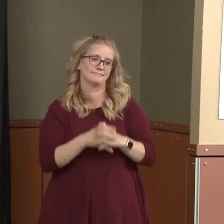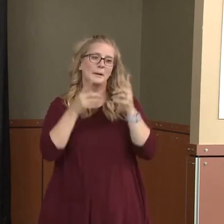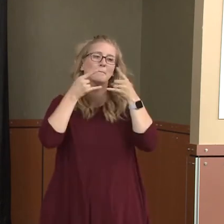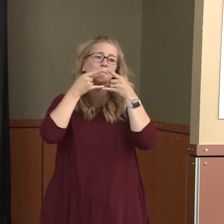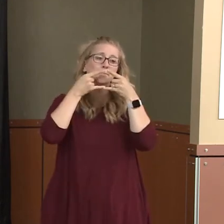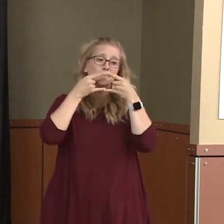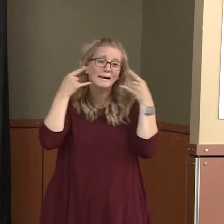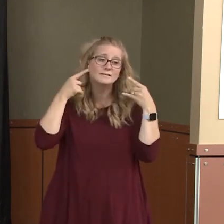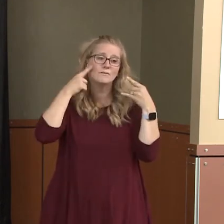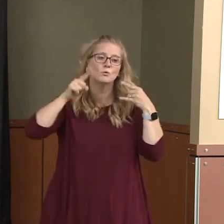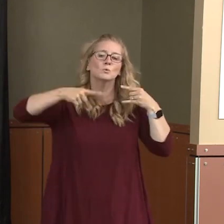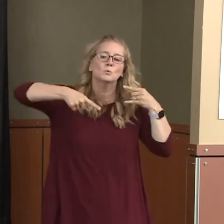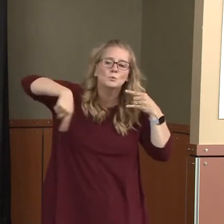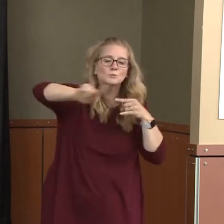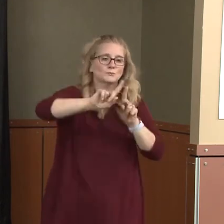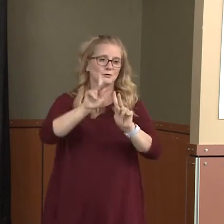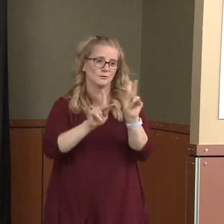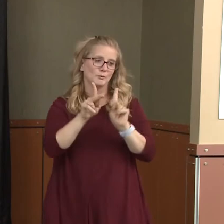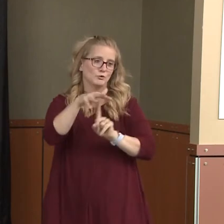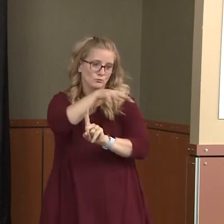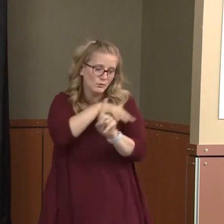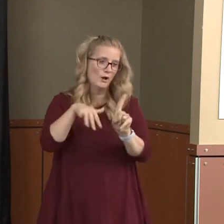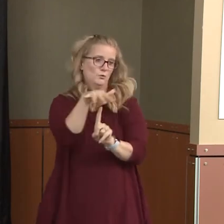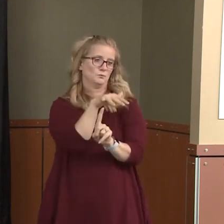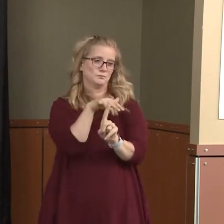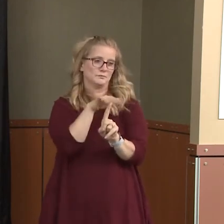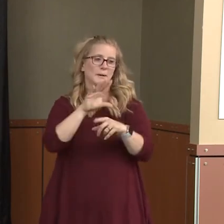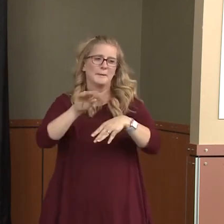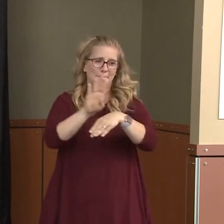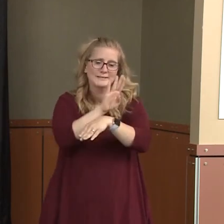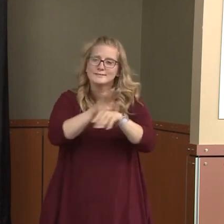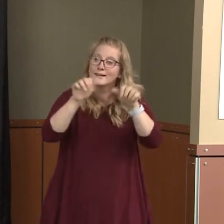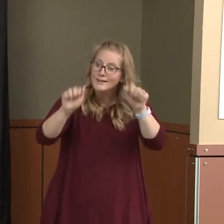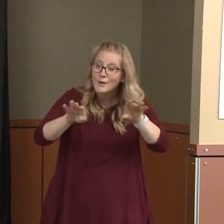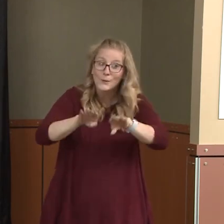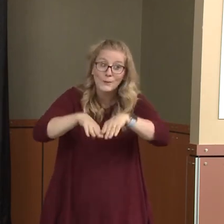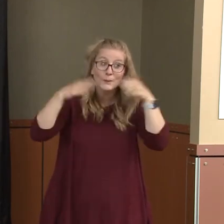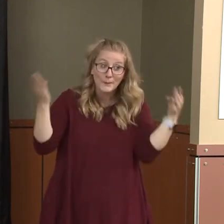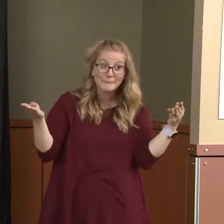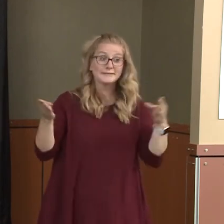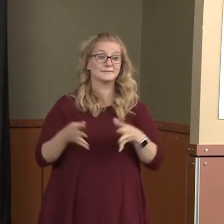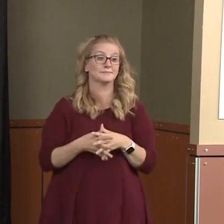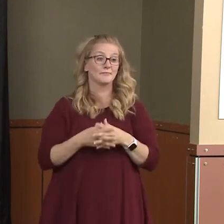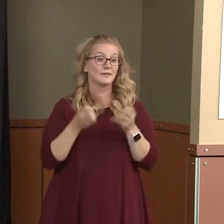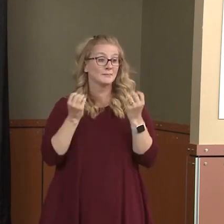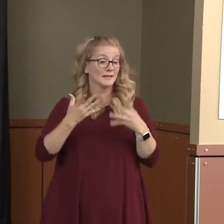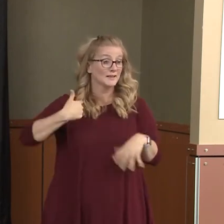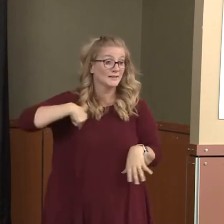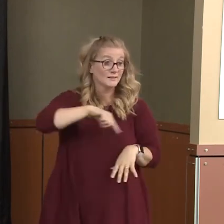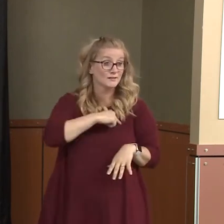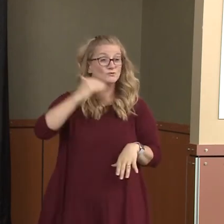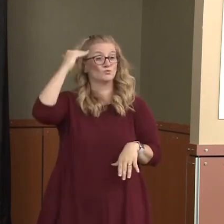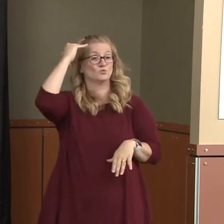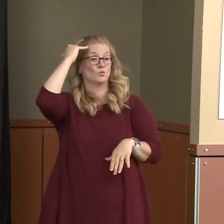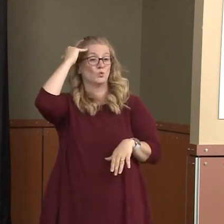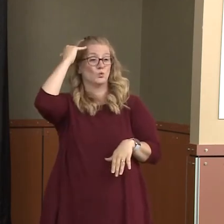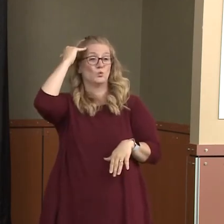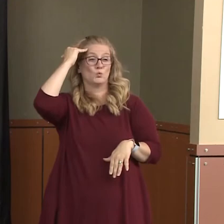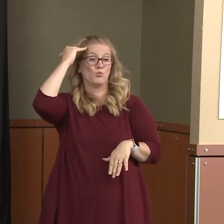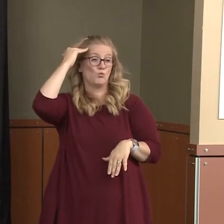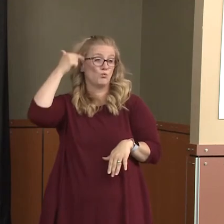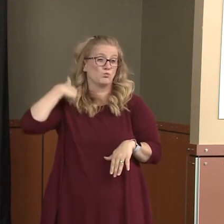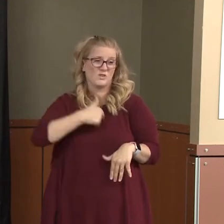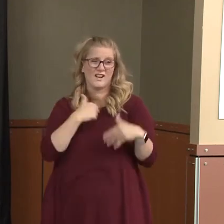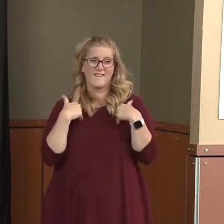and do it so we can get our businesses back opening. I'll tell you, as many of us know, we've got businesses that are right